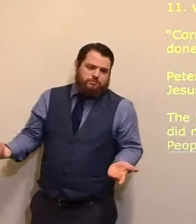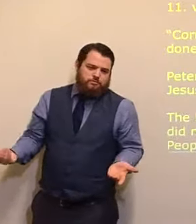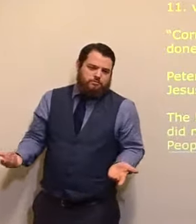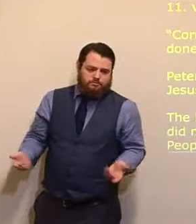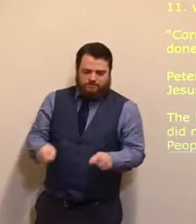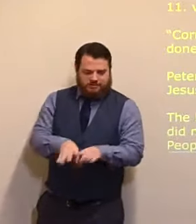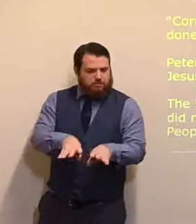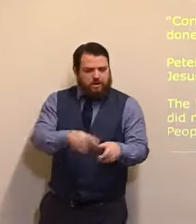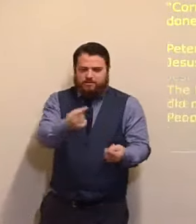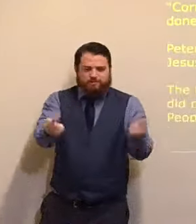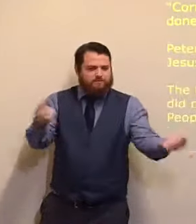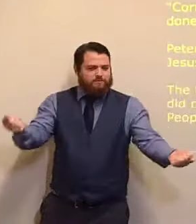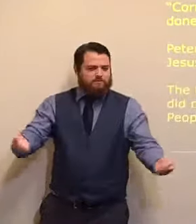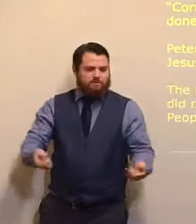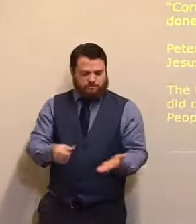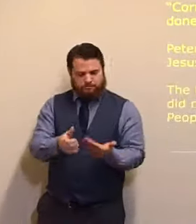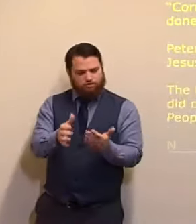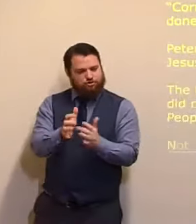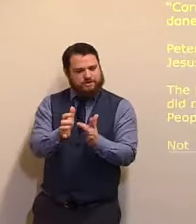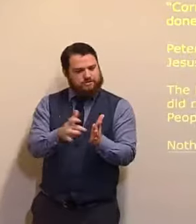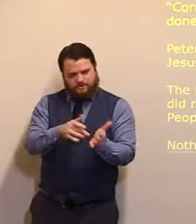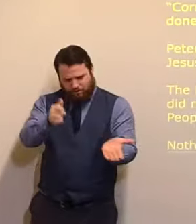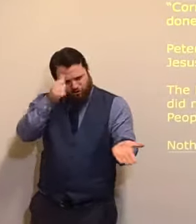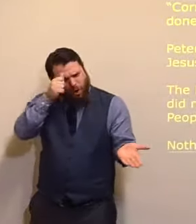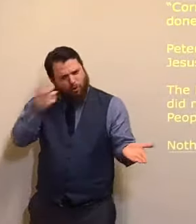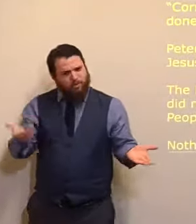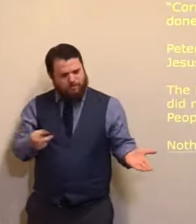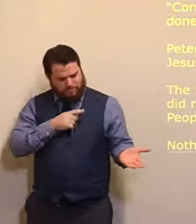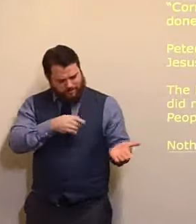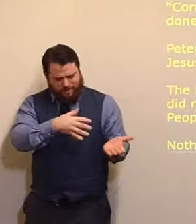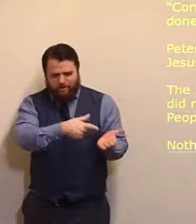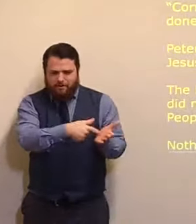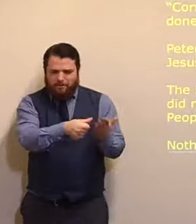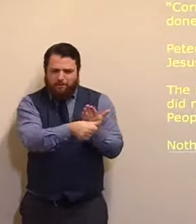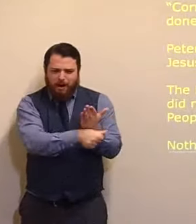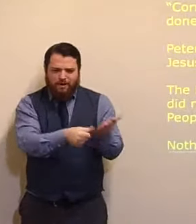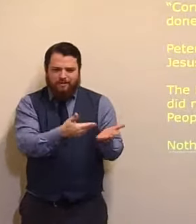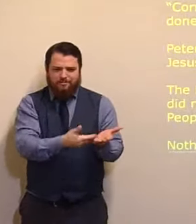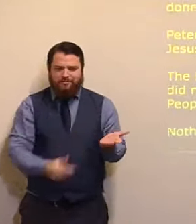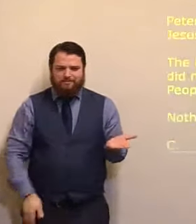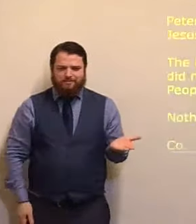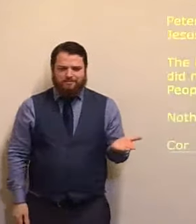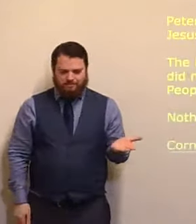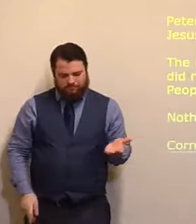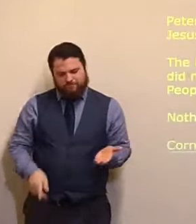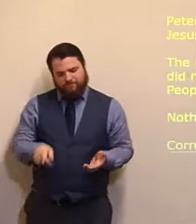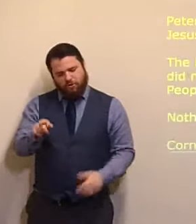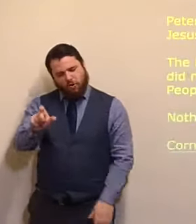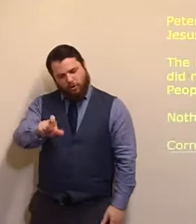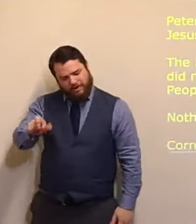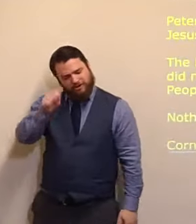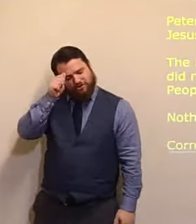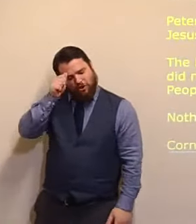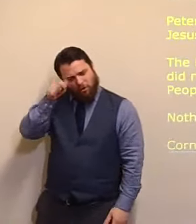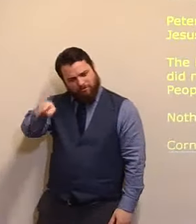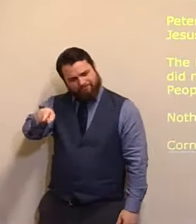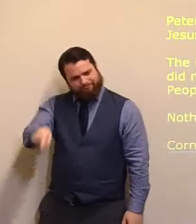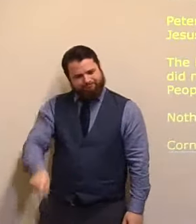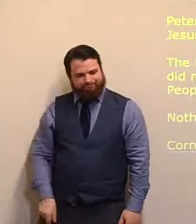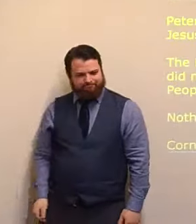has happened, in secret. And Cornelius, knew those things. He was acquainted, with the word of